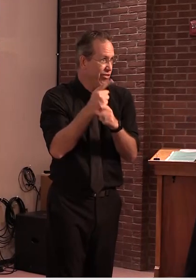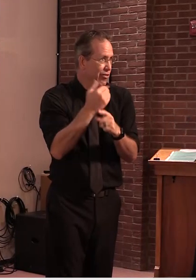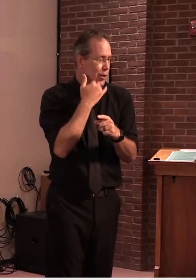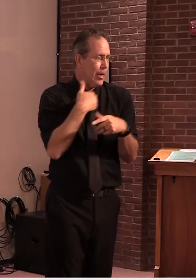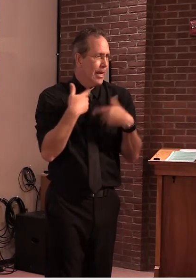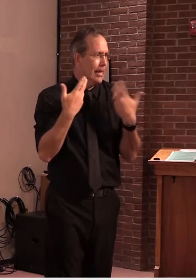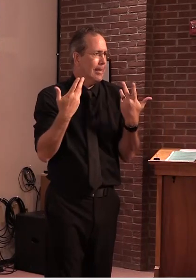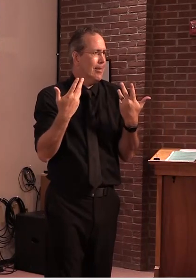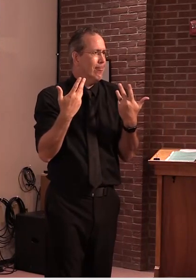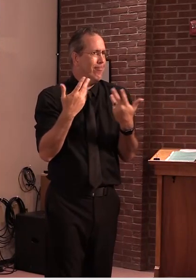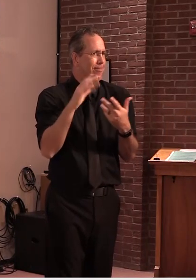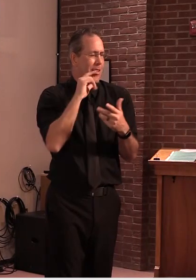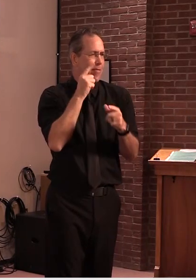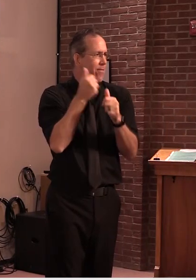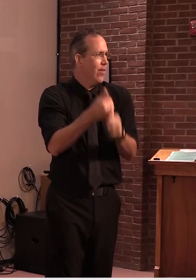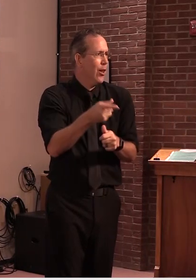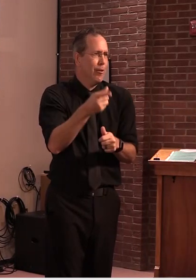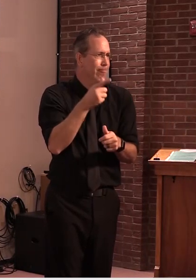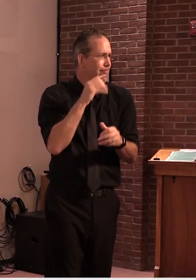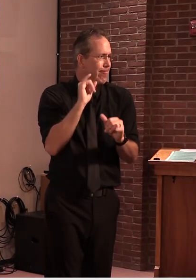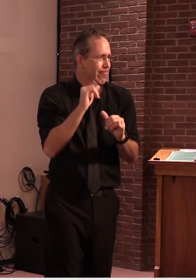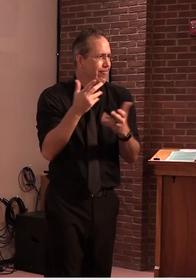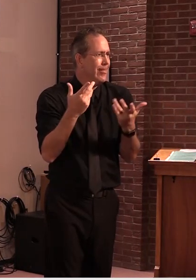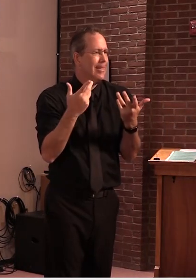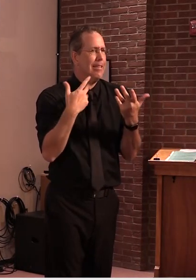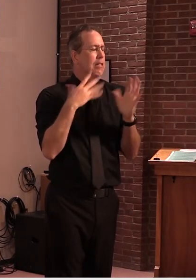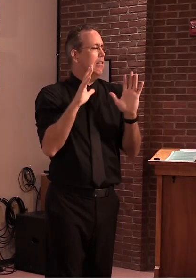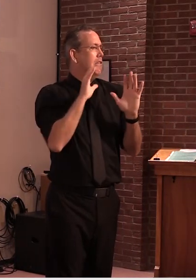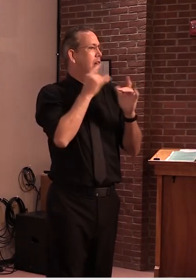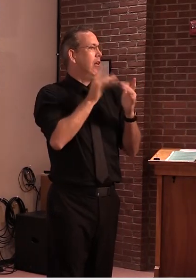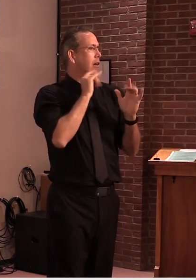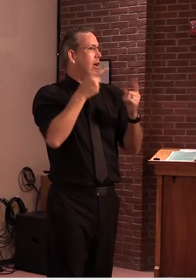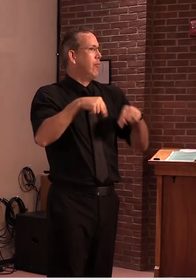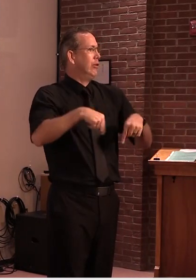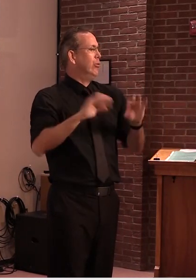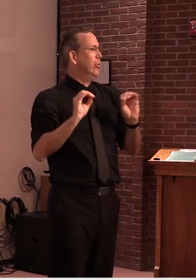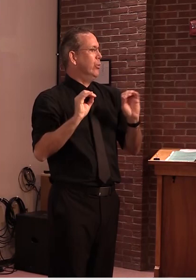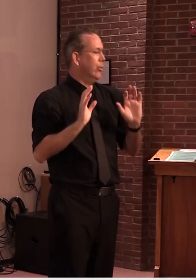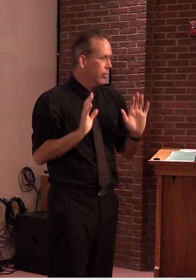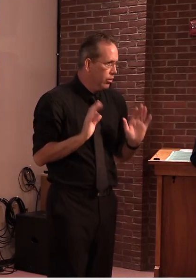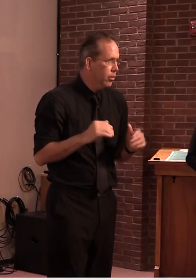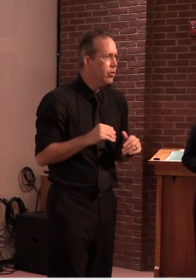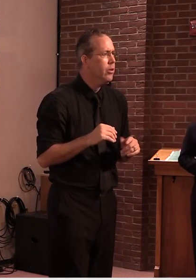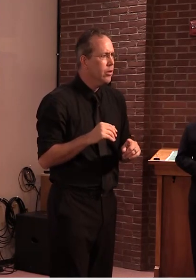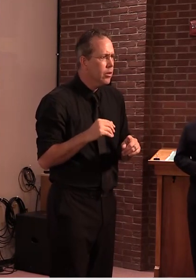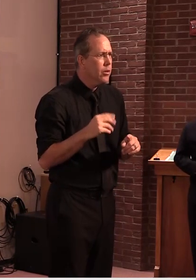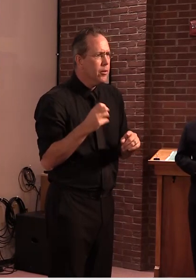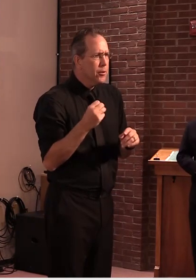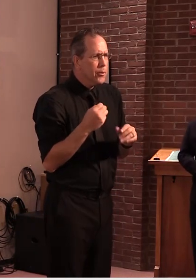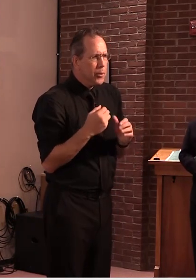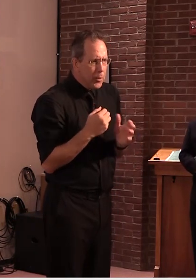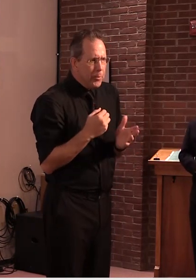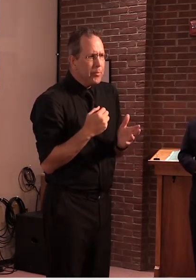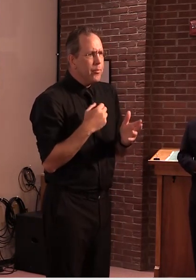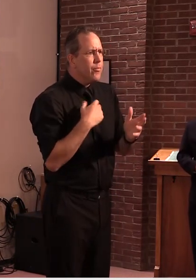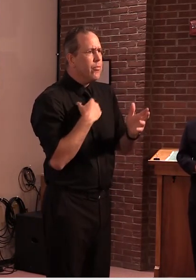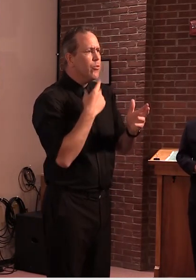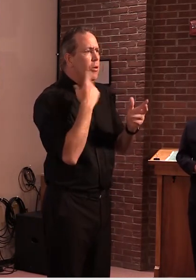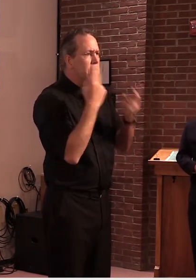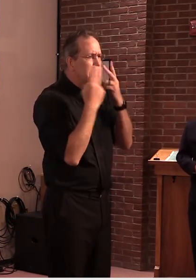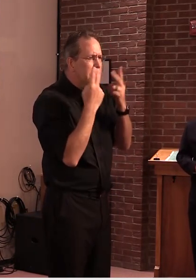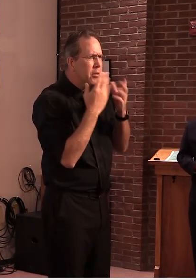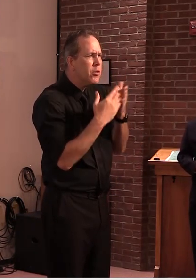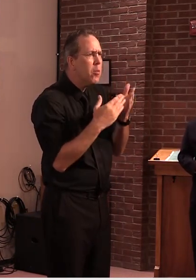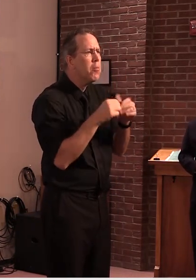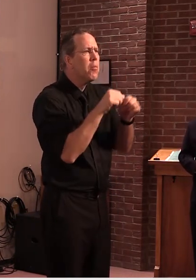think we've been very fortunate here in vermont and so it's incorporating both what we've seen um in terms of areas where additional